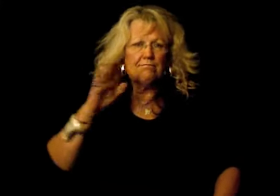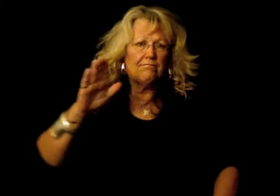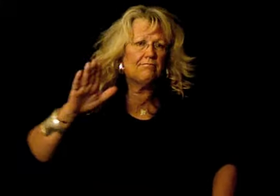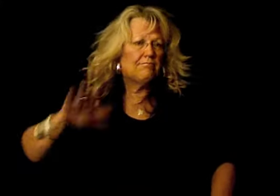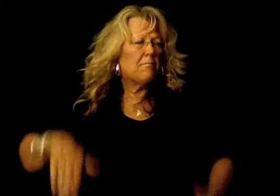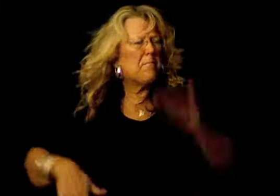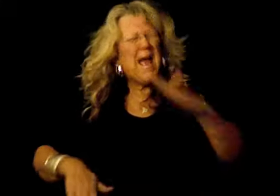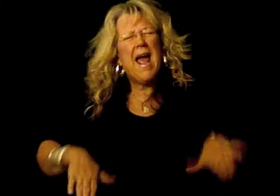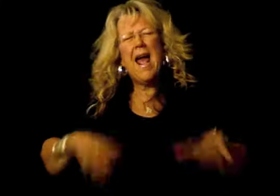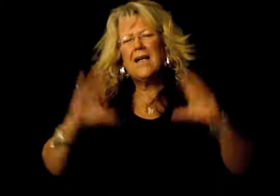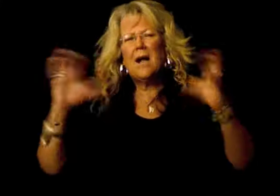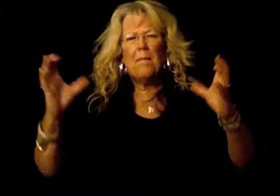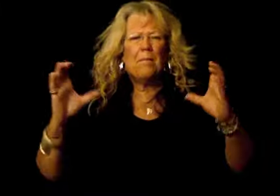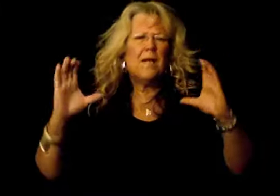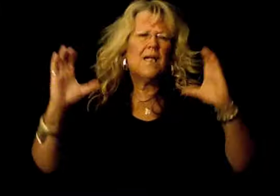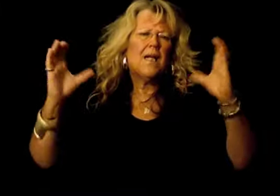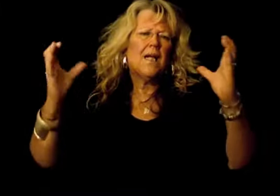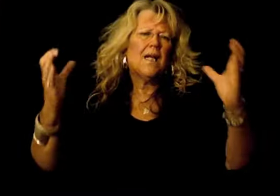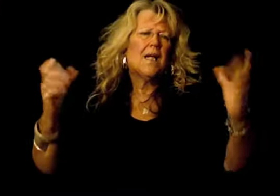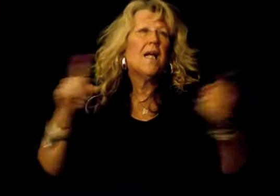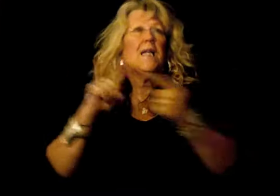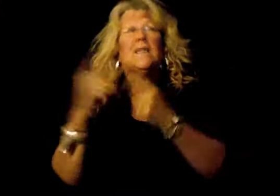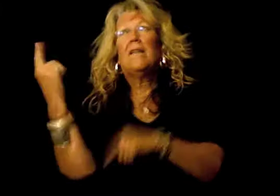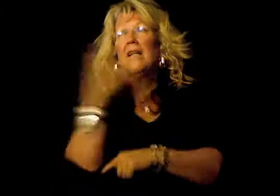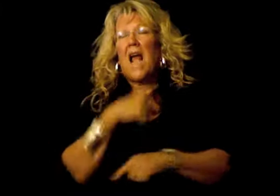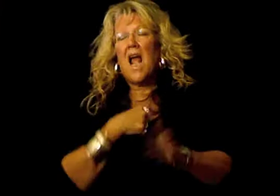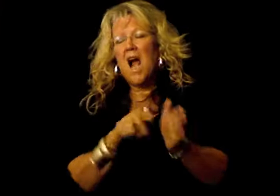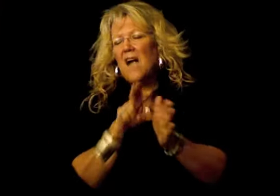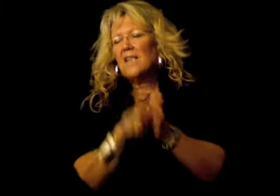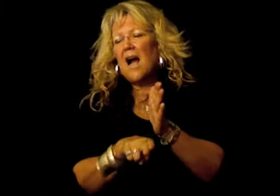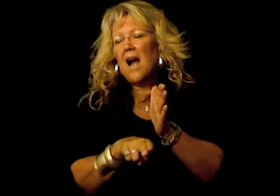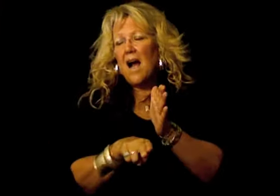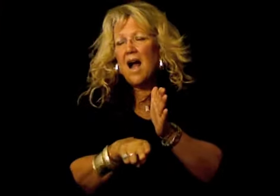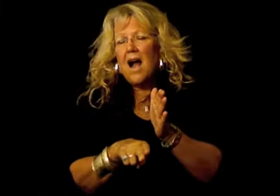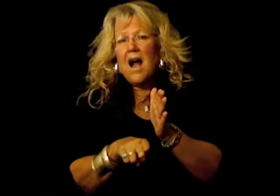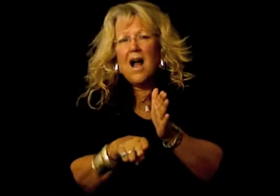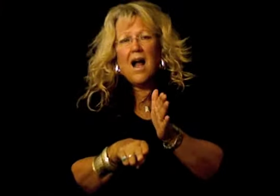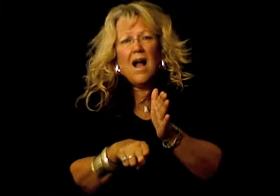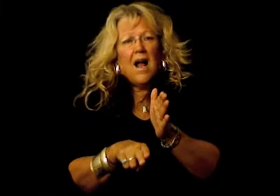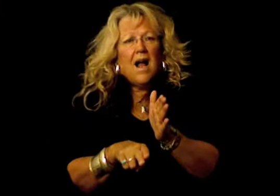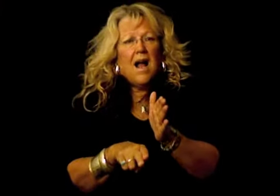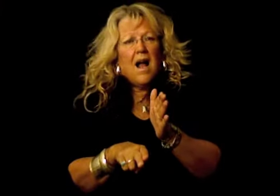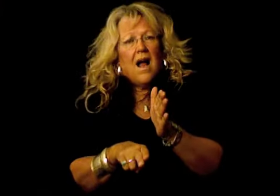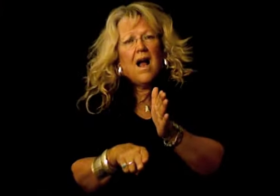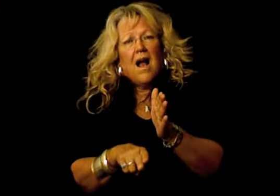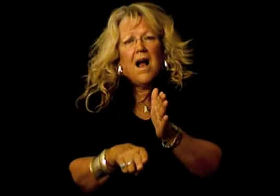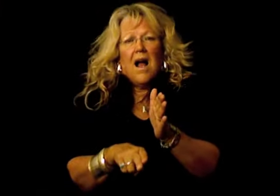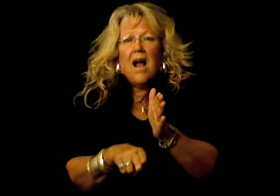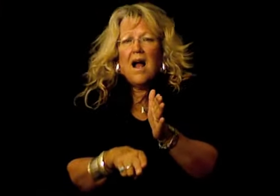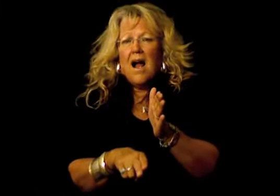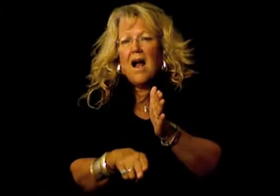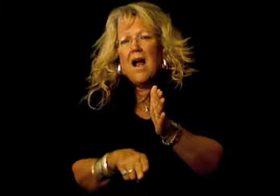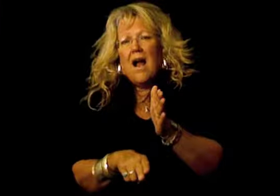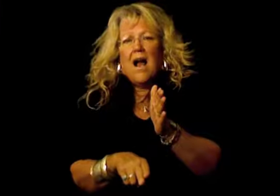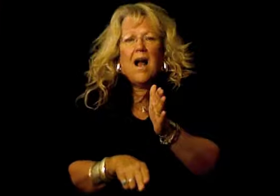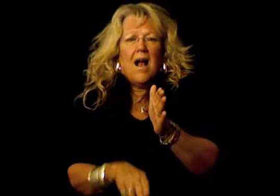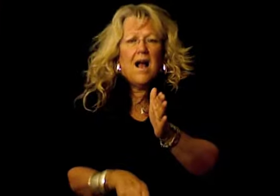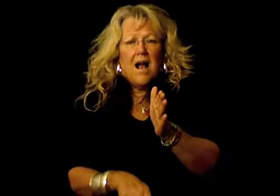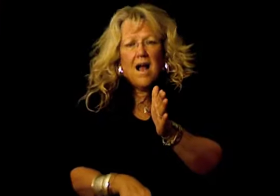Bad company, until the day I die Time, yeah